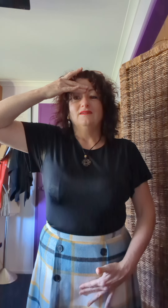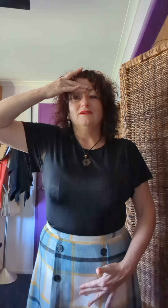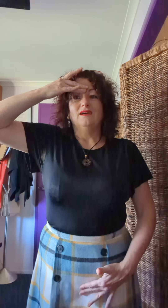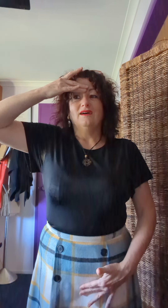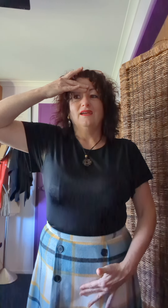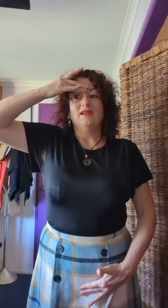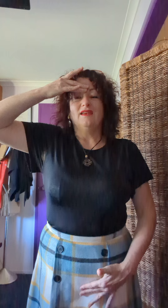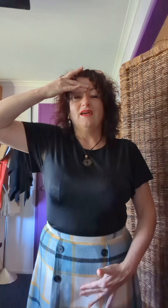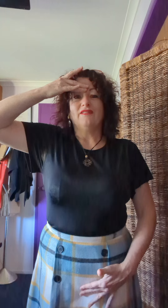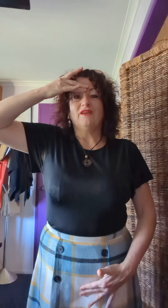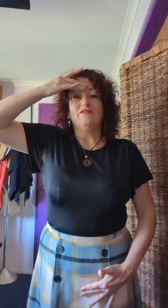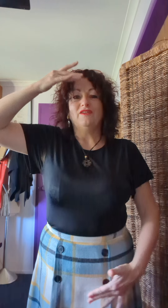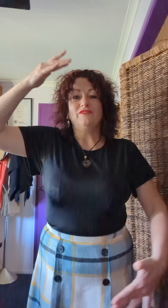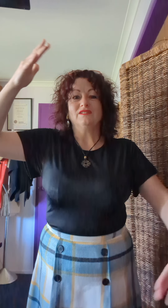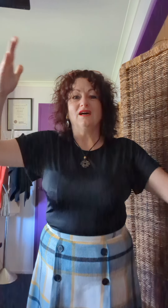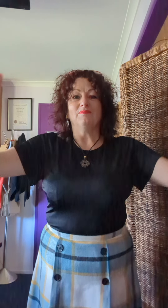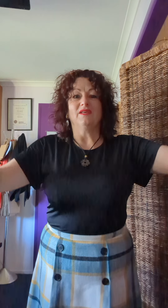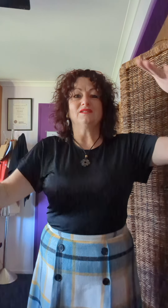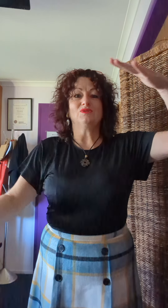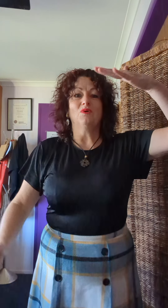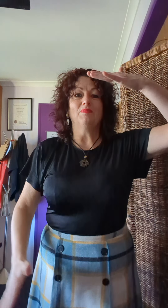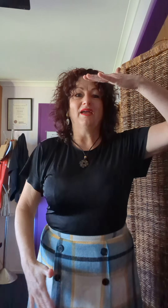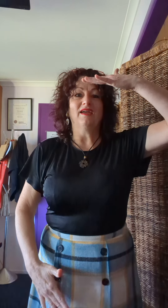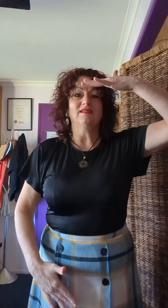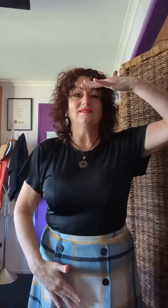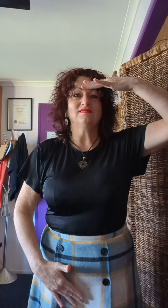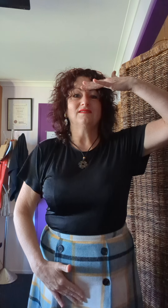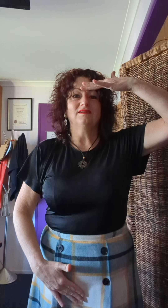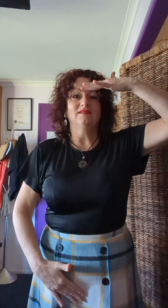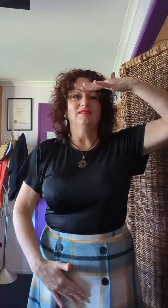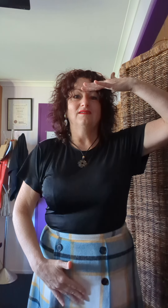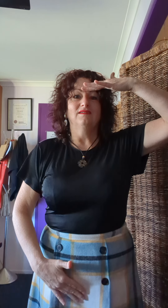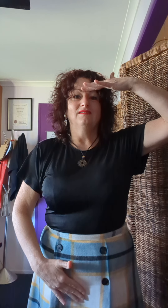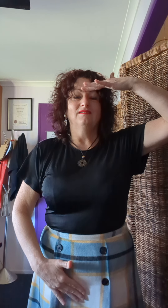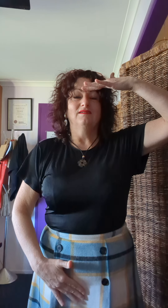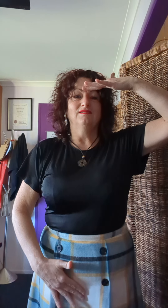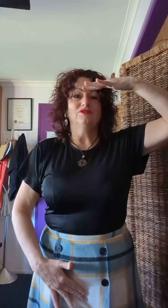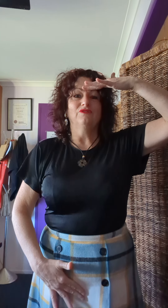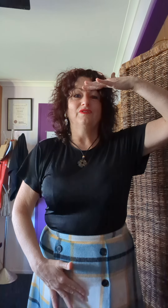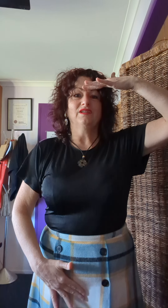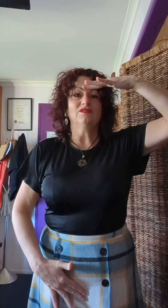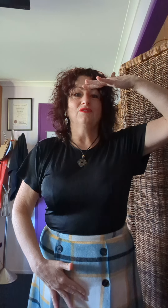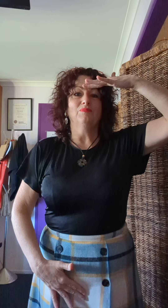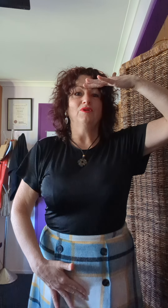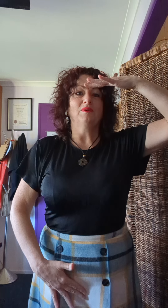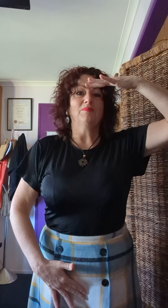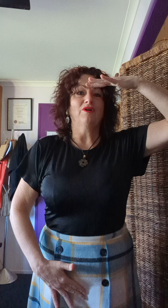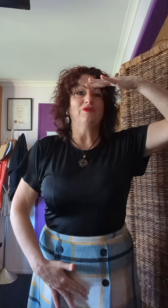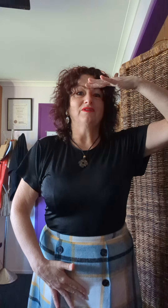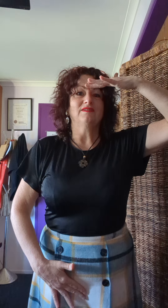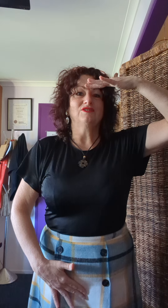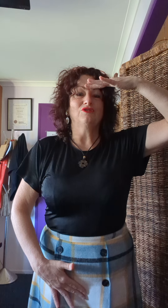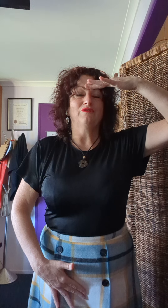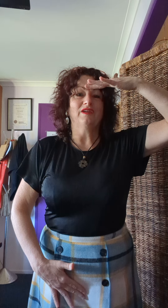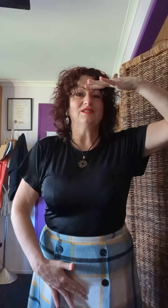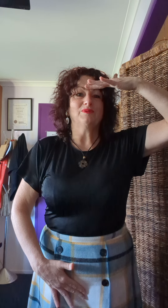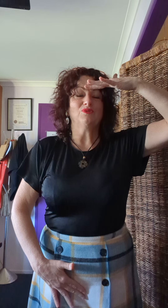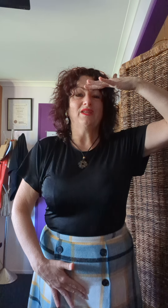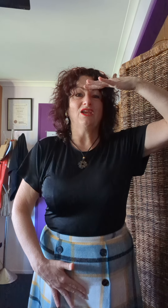and now they've evened up, then swap hands. Two fingers on the pubic bone, two fingers between the